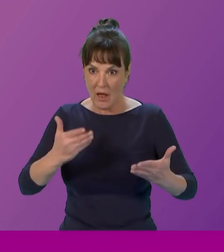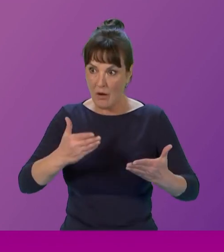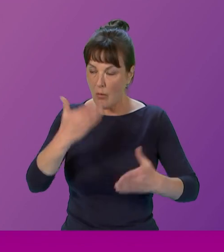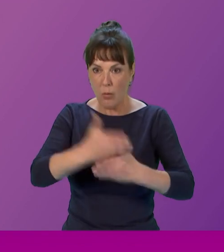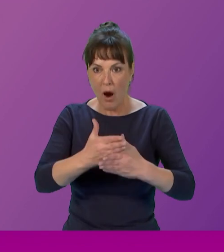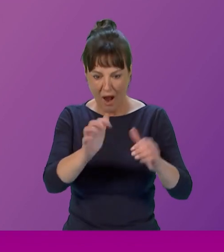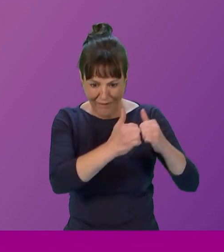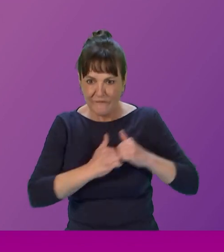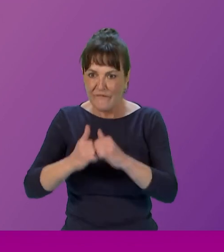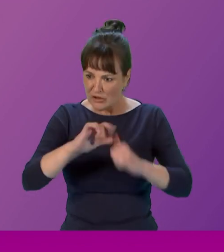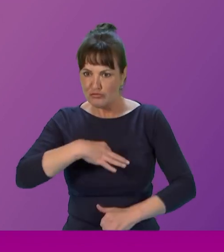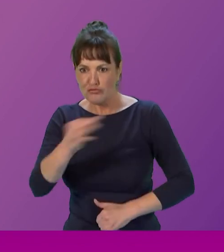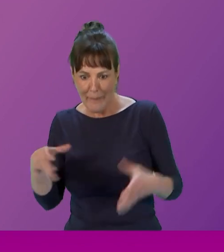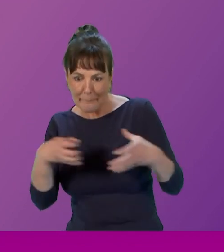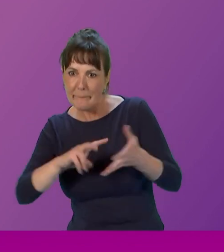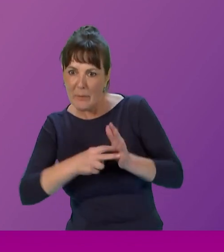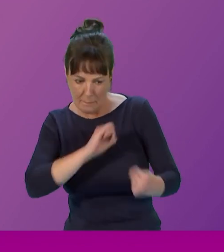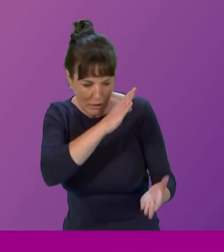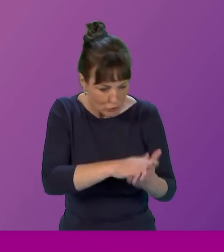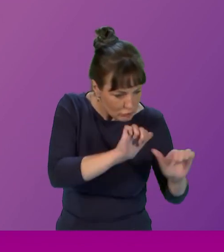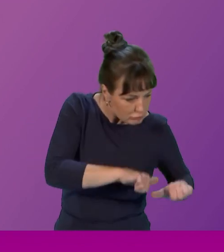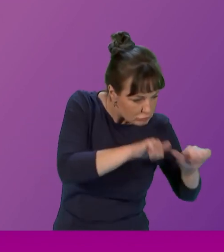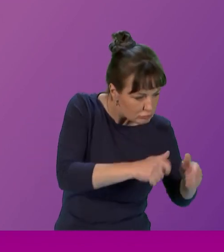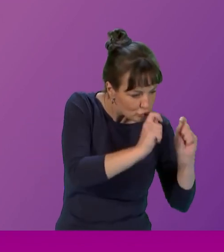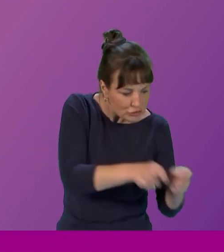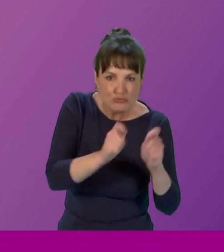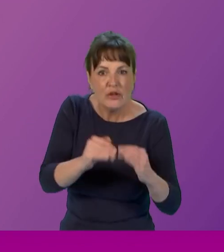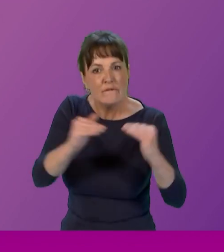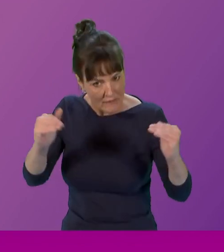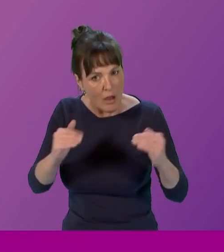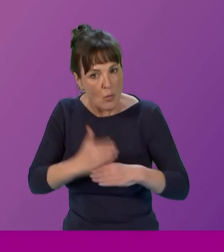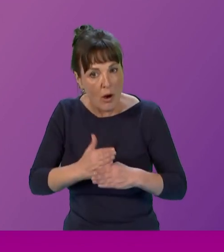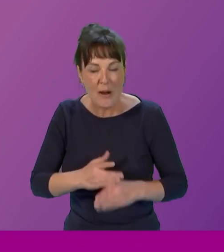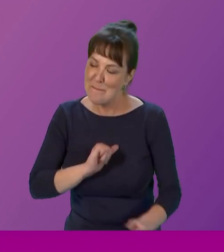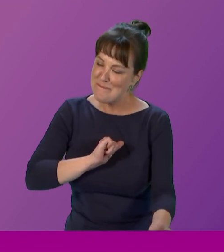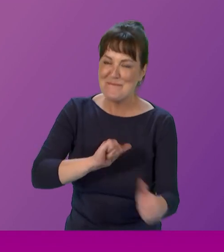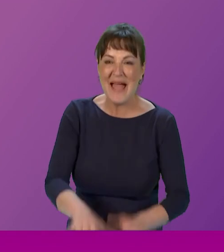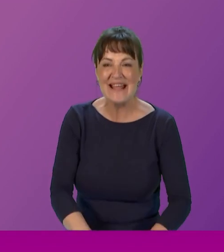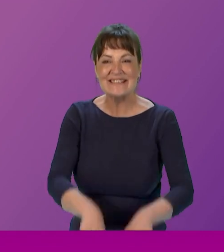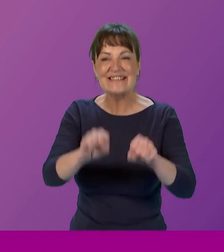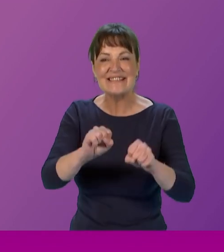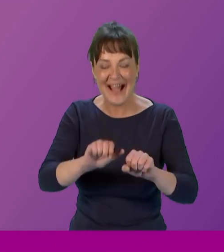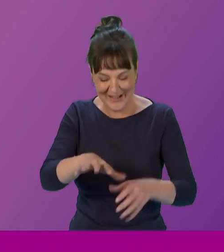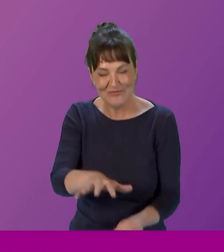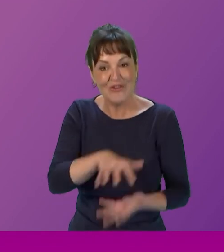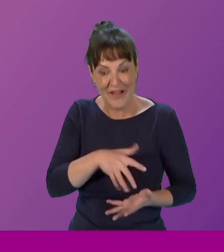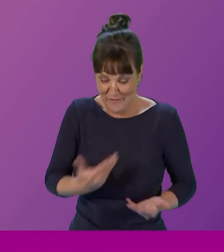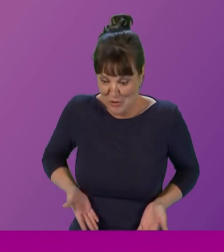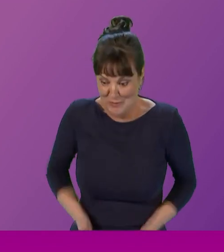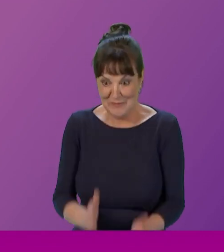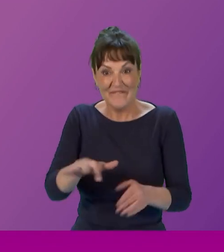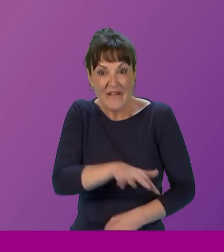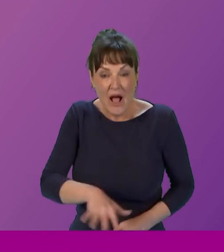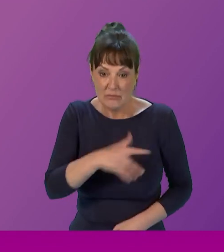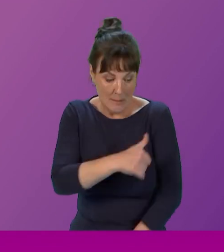role in making sure that people are treated fairly at work. Best Start Grant for families, free bursaries for